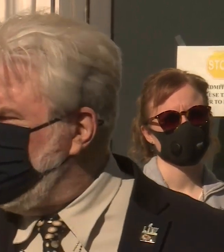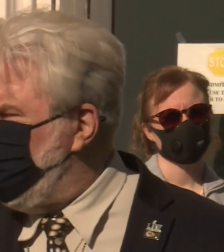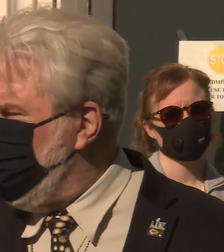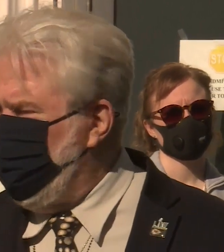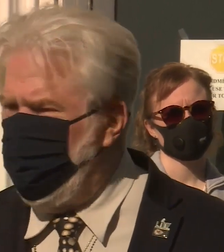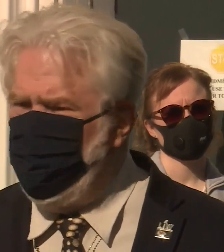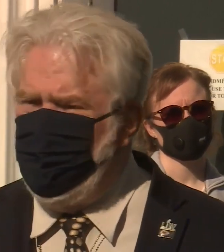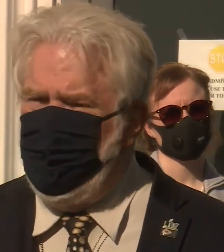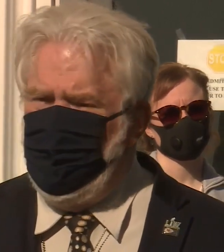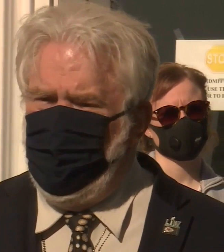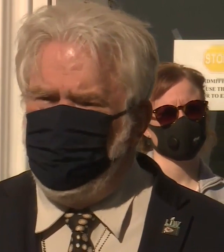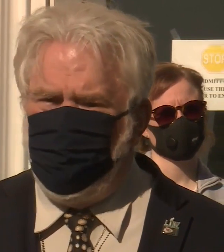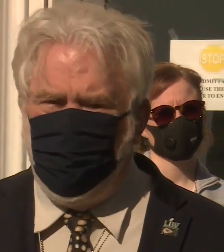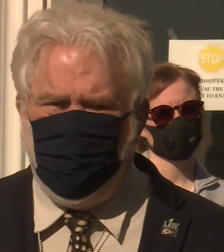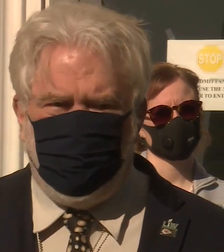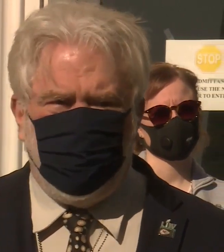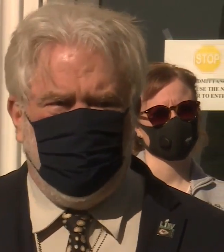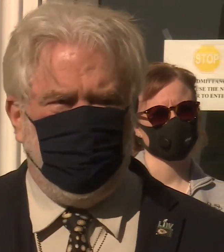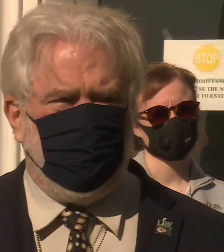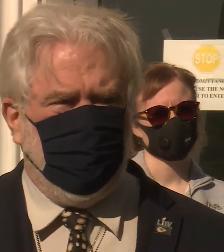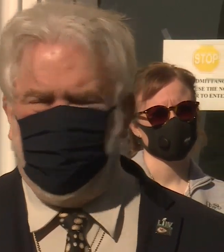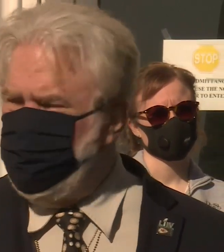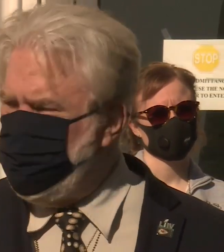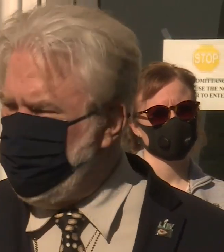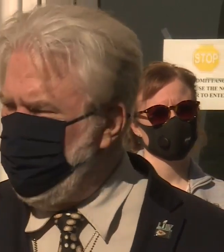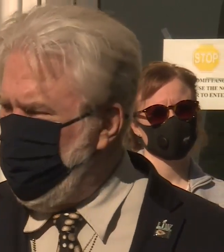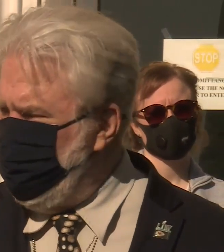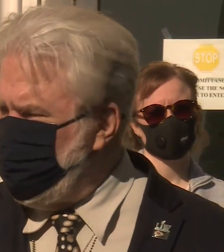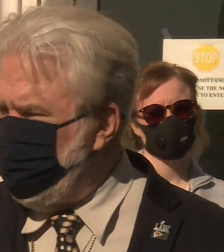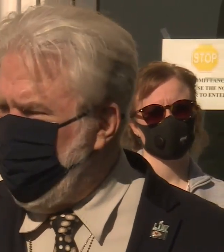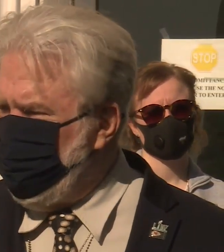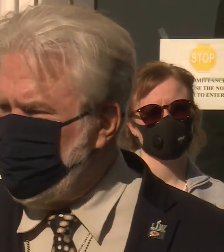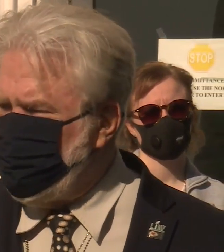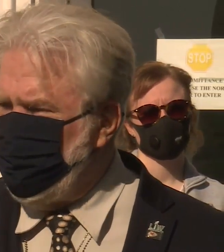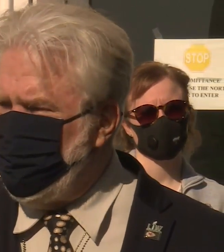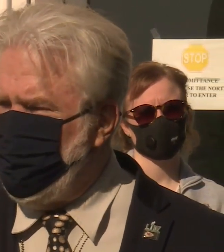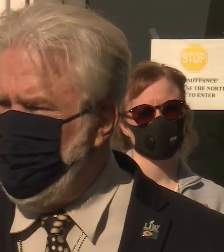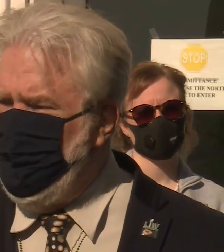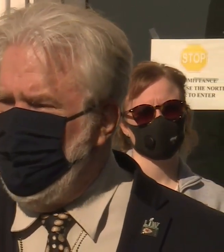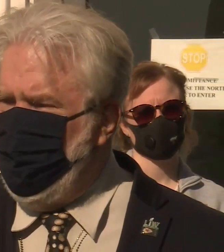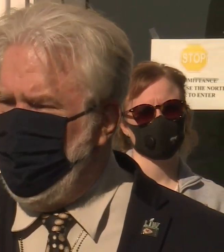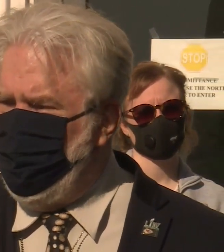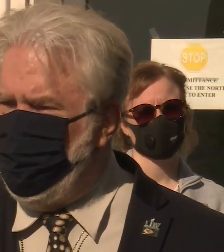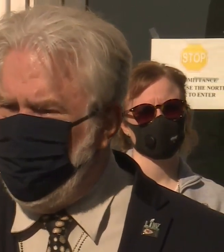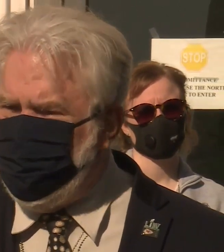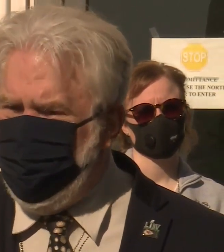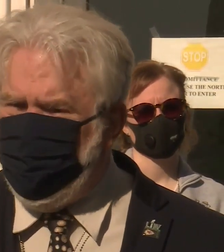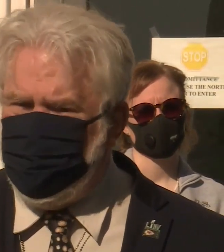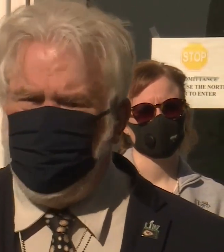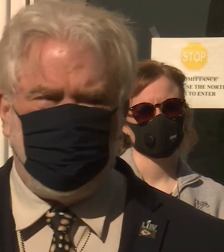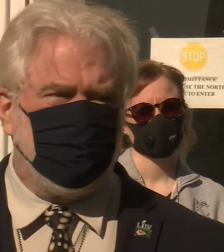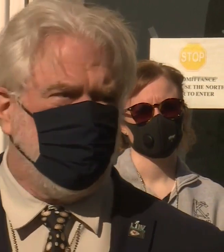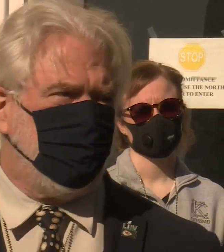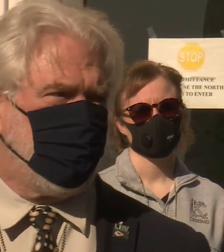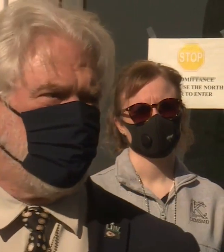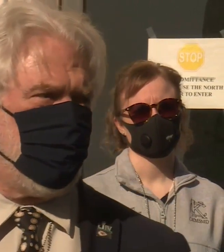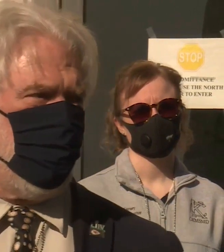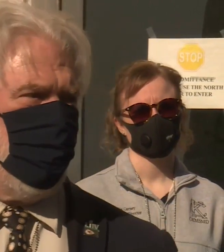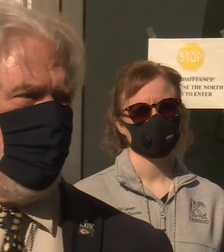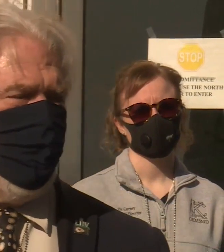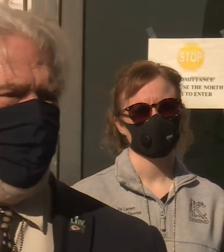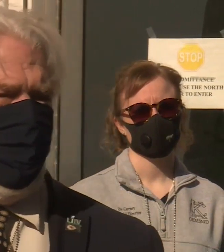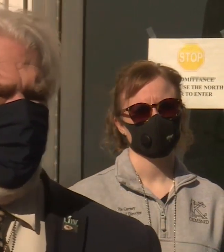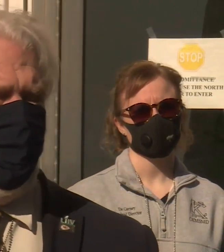responsibility of doing everything you can to slow down this virus so that we can keep this under